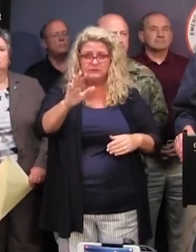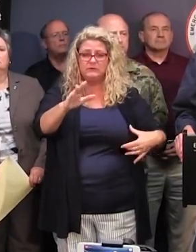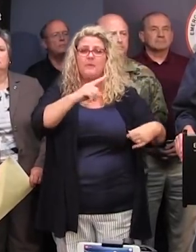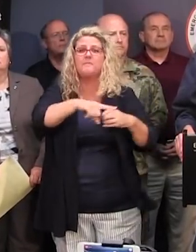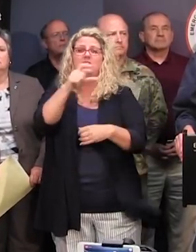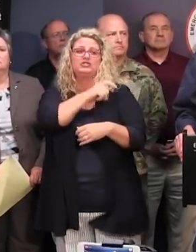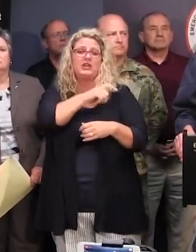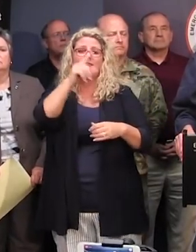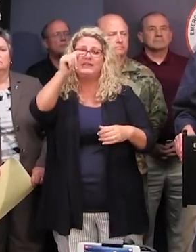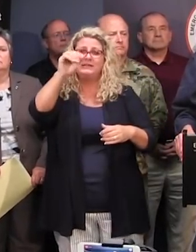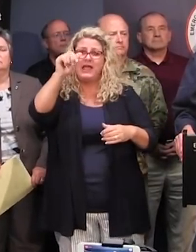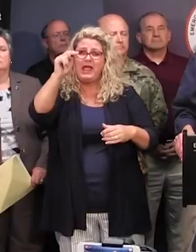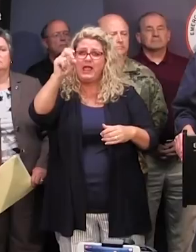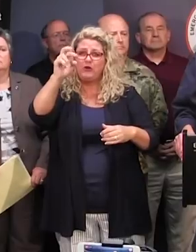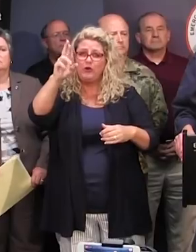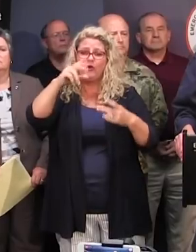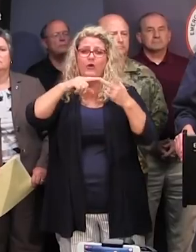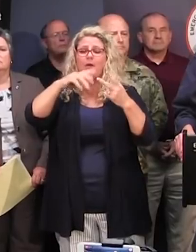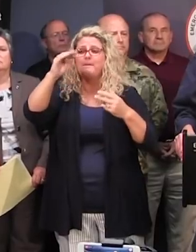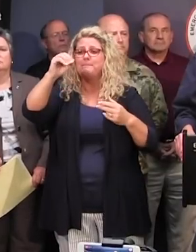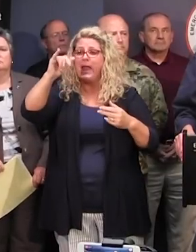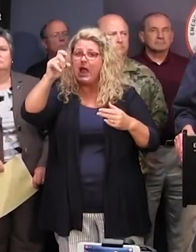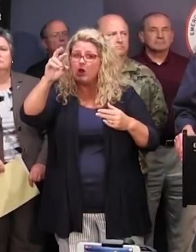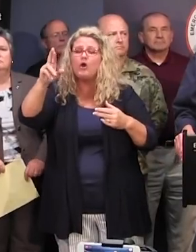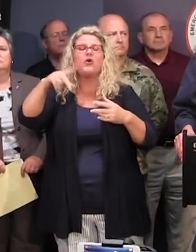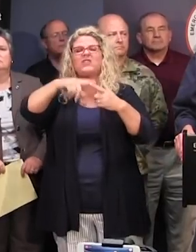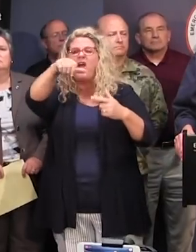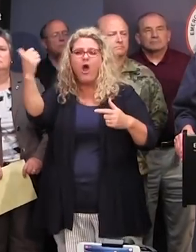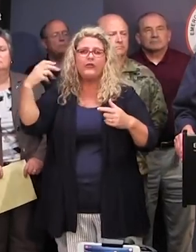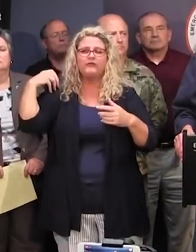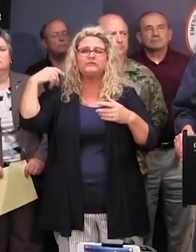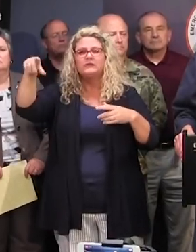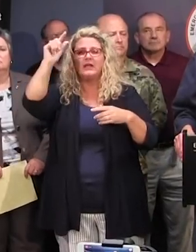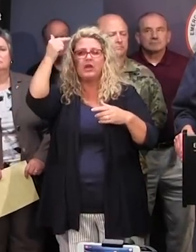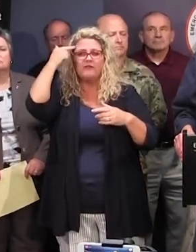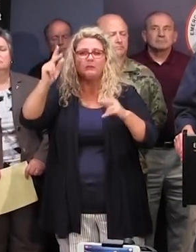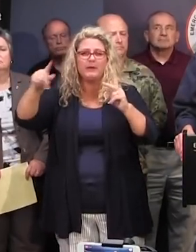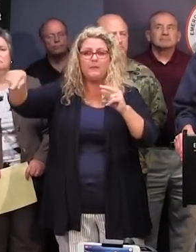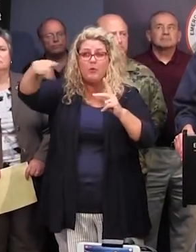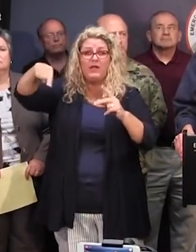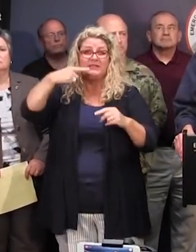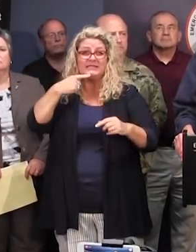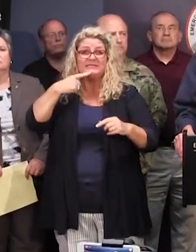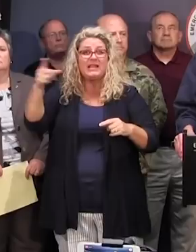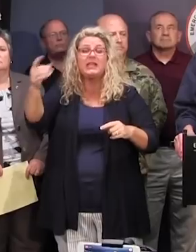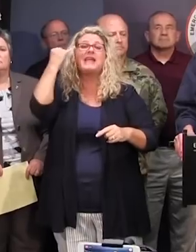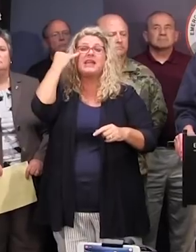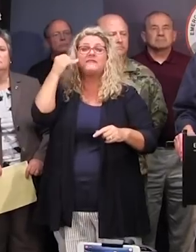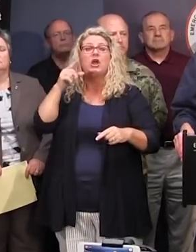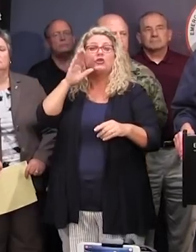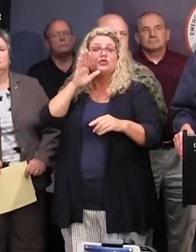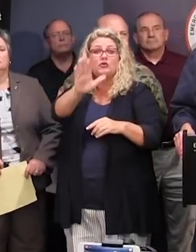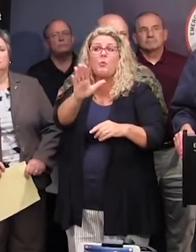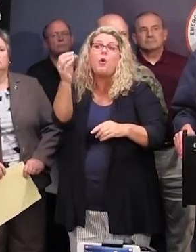and others, and Mayor Keisling and other officials there and other county officers have said, if you are in